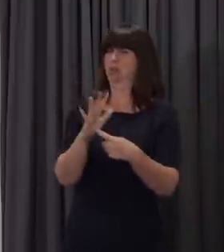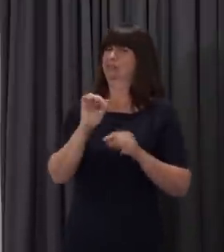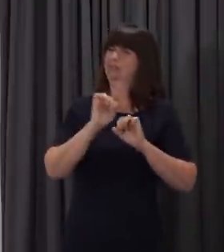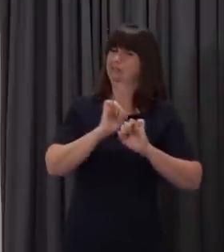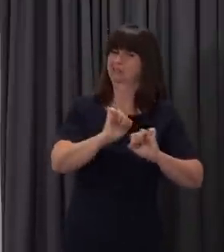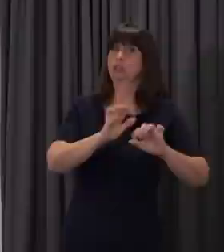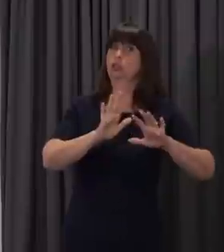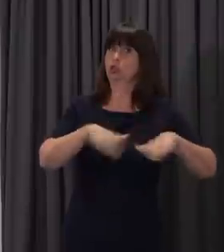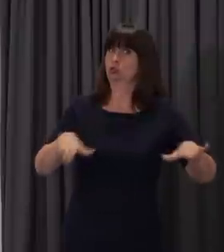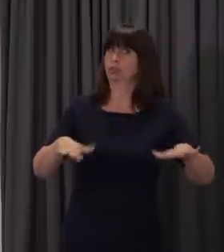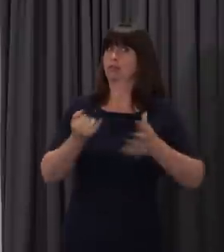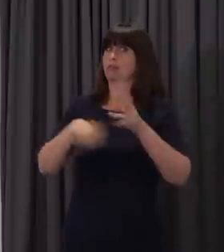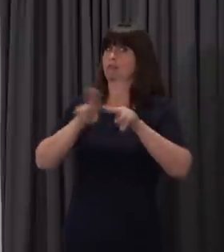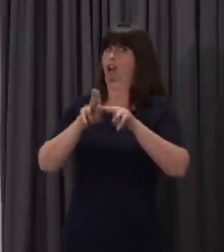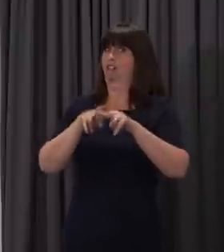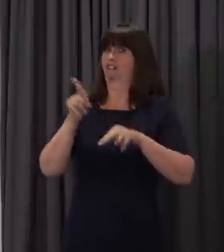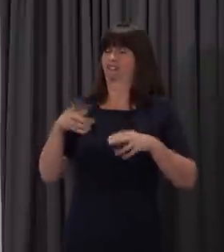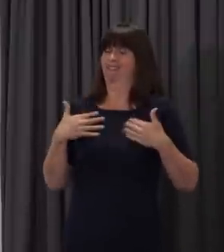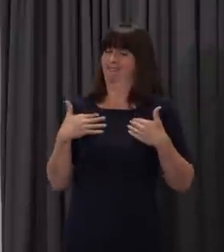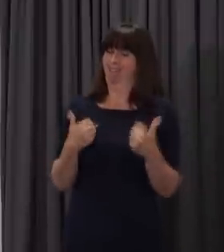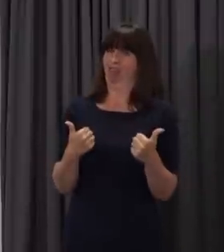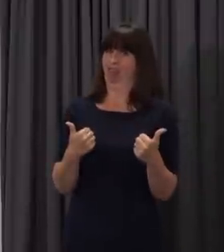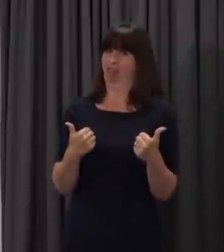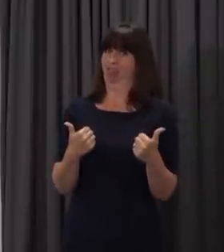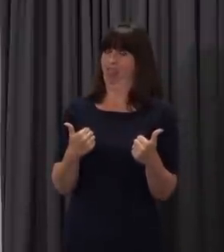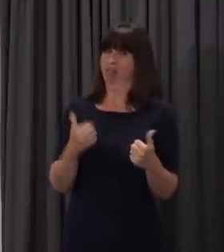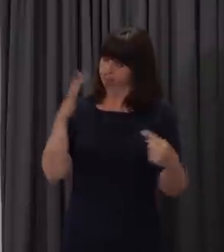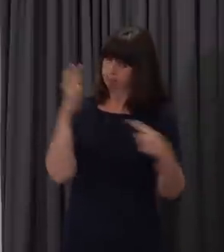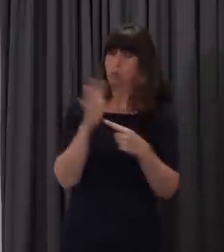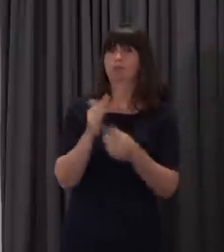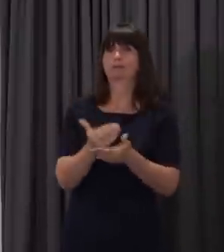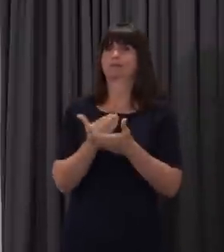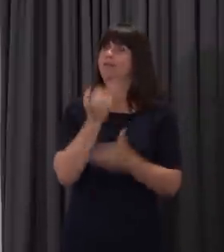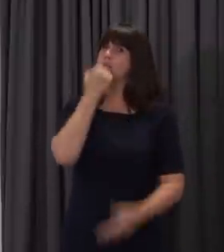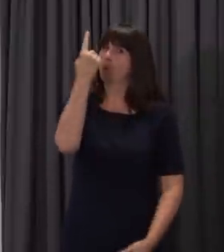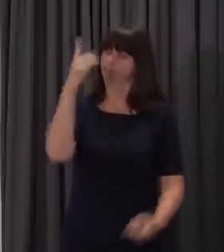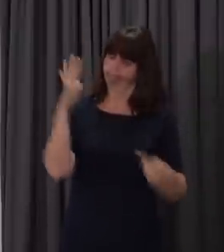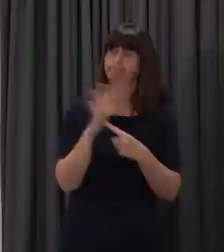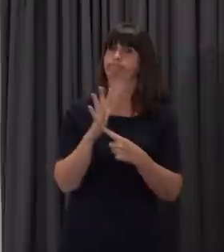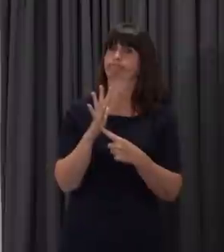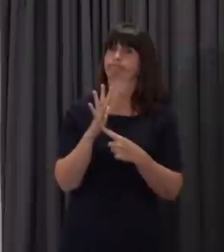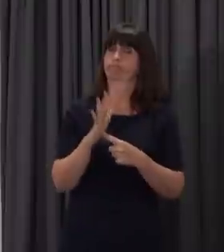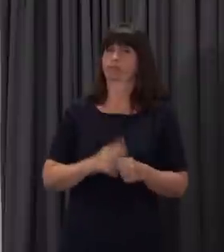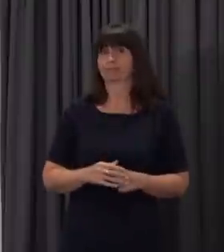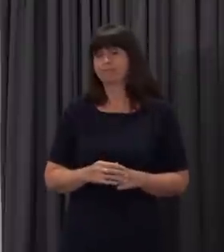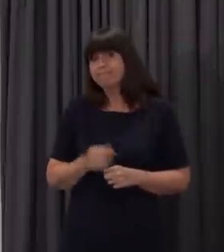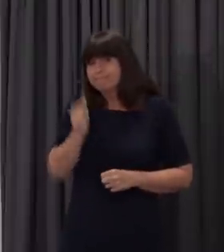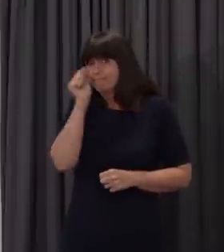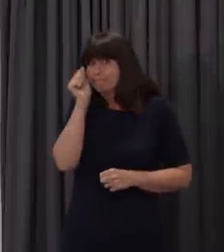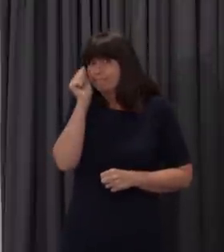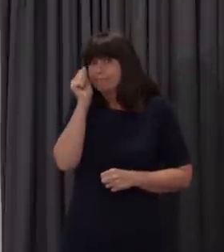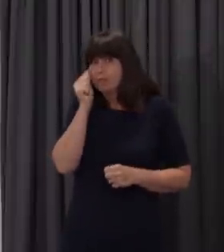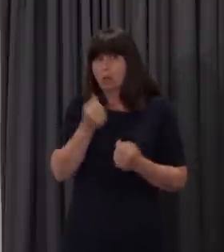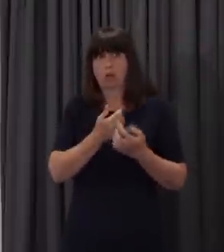and staff is, and it always will be, our primary concern. I know, I understand that many